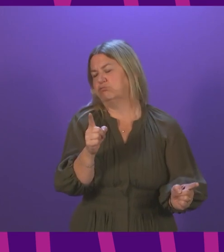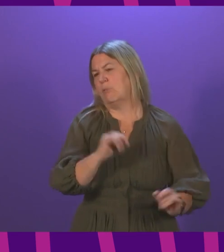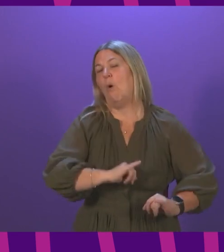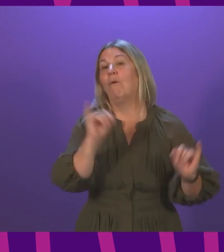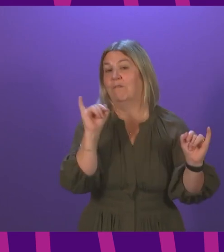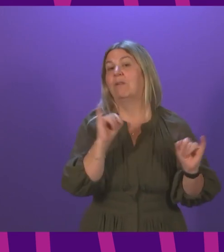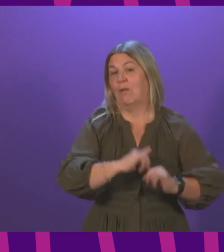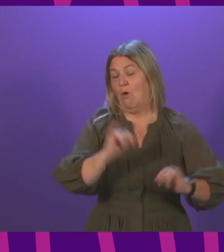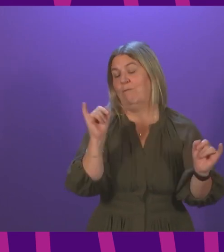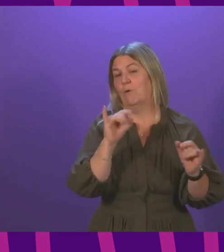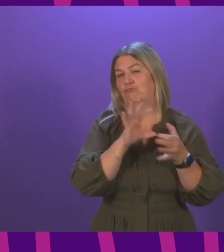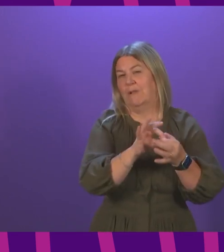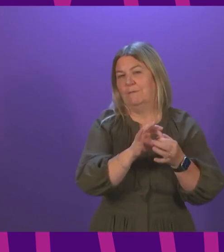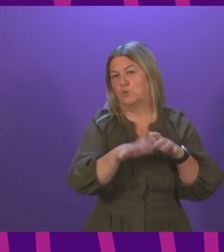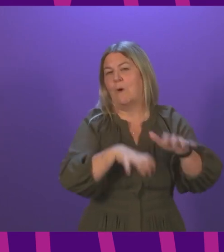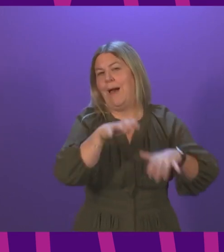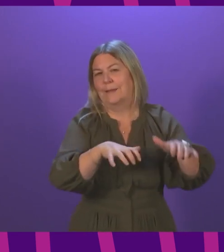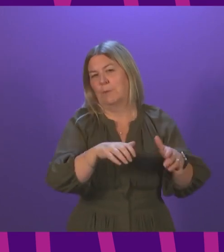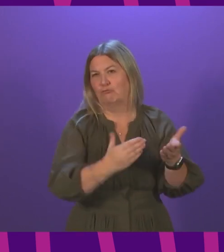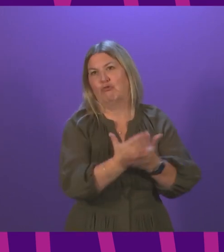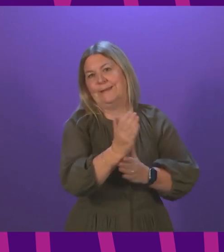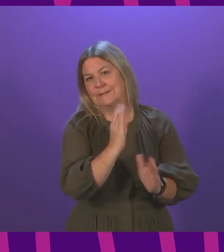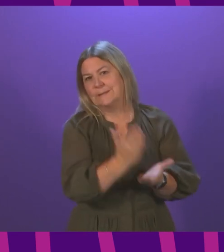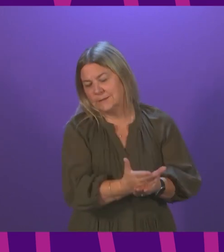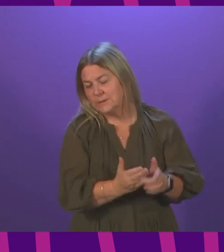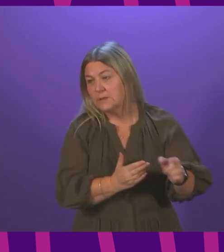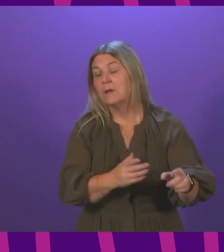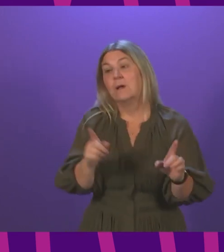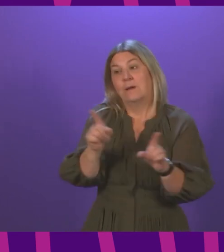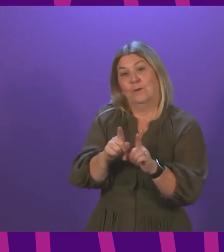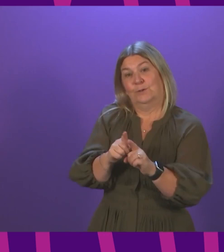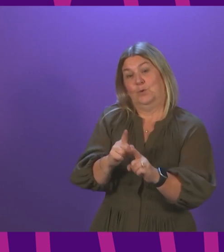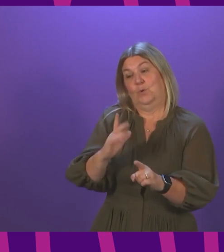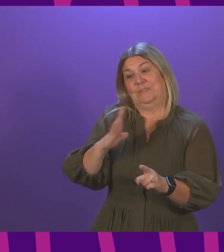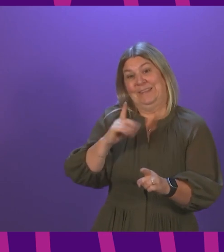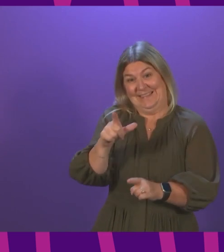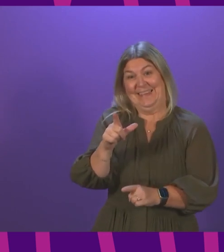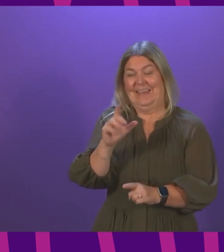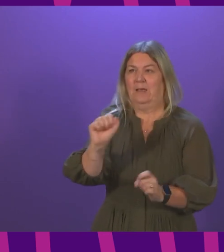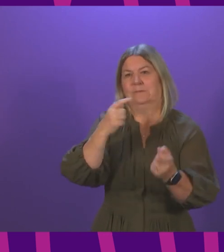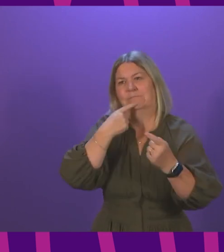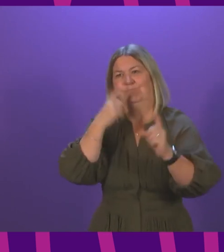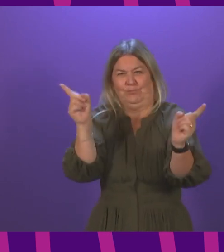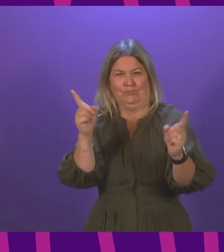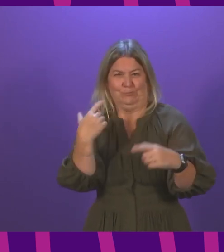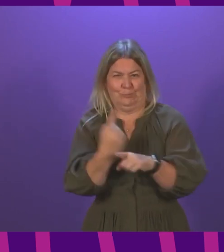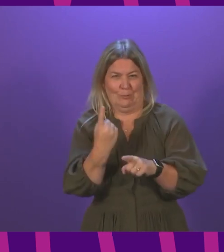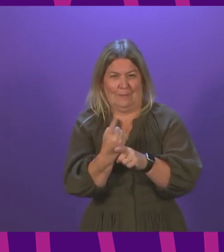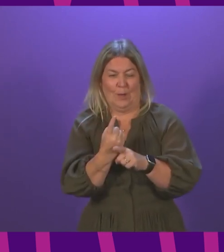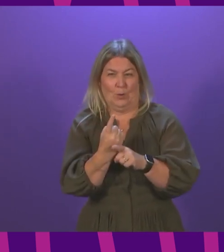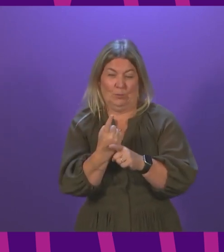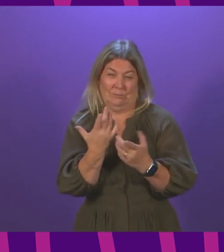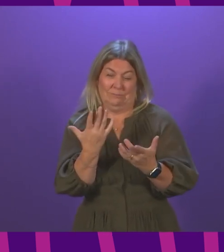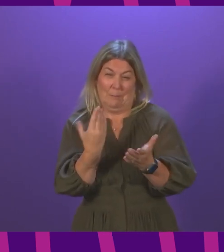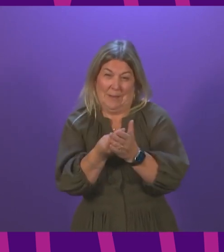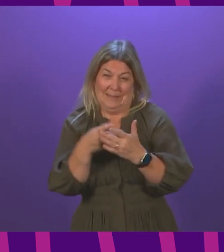conference yesterday and did not mention the fact that on that very day his government had taken away £20 a week from the poorest families across the